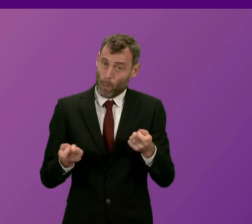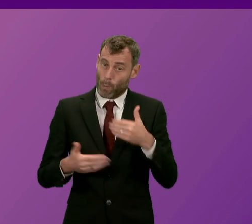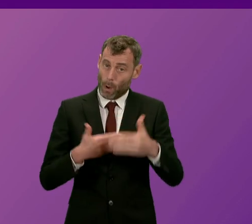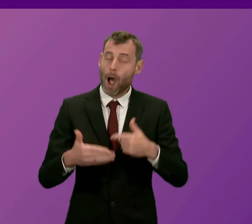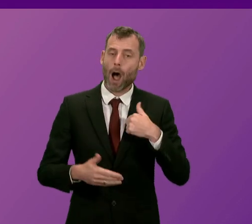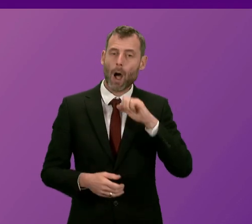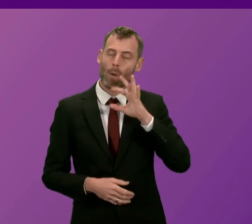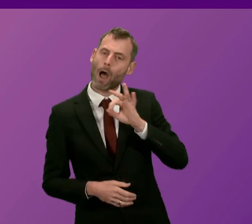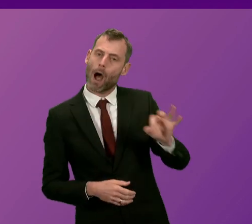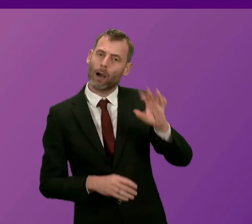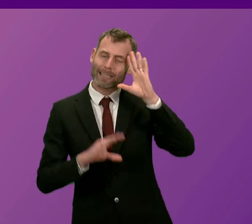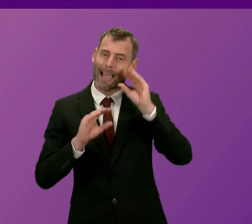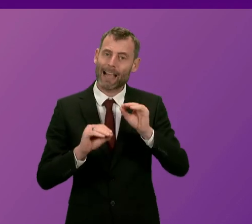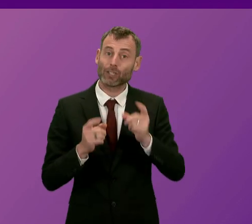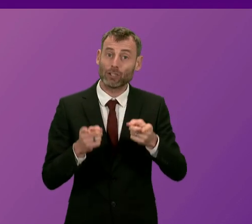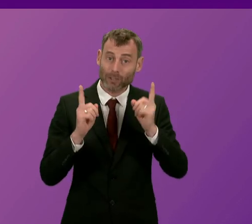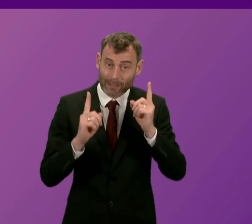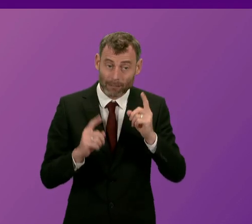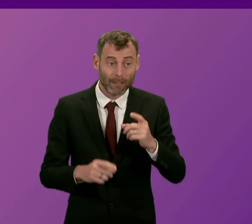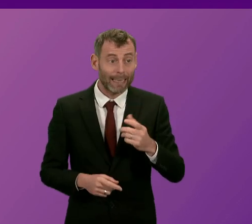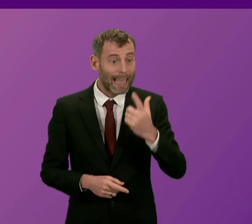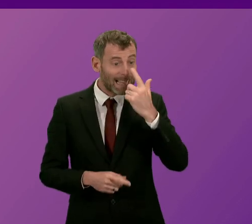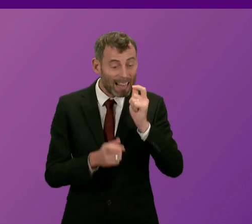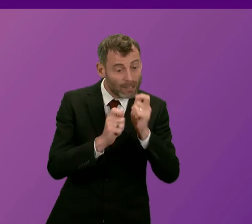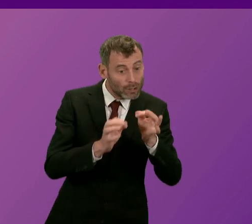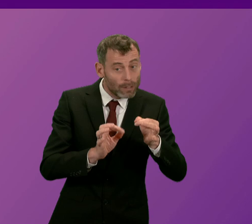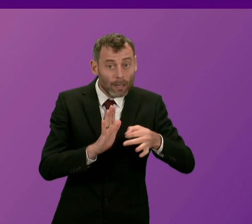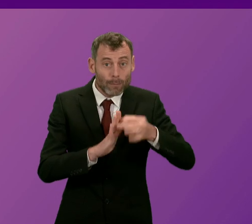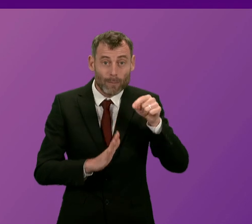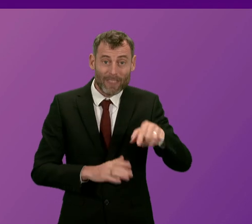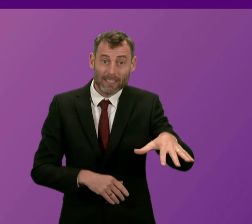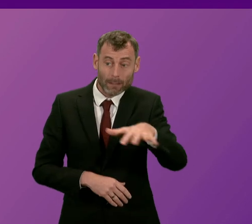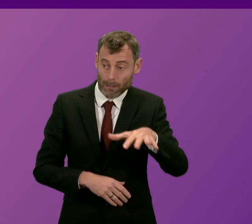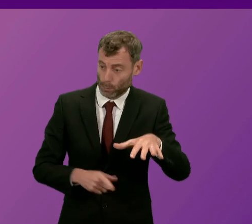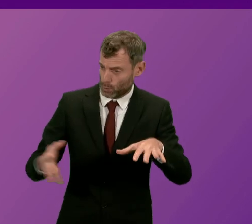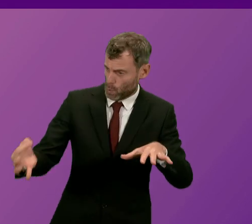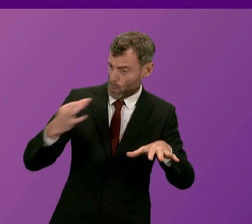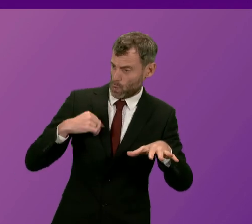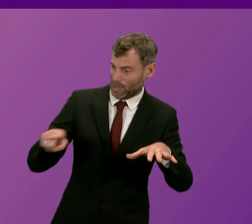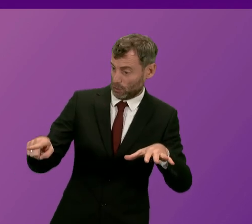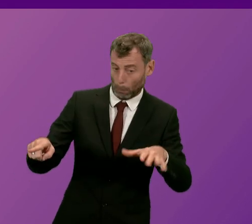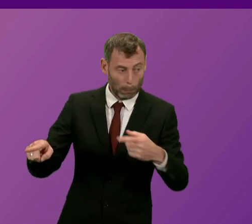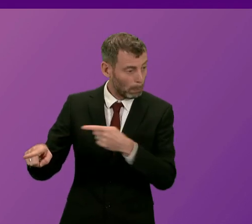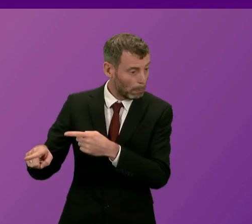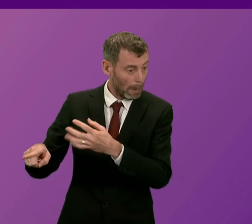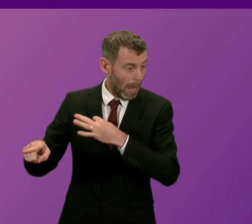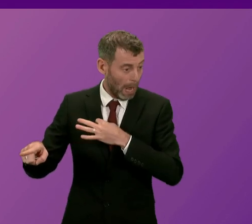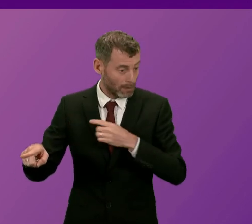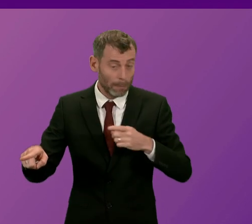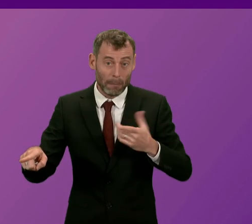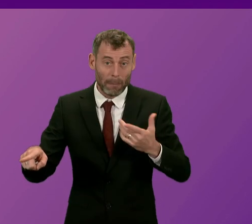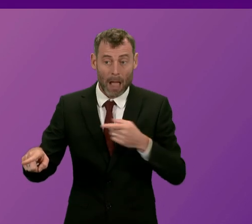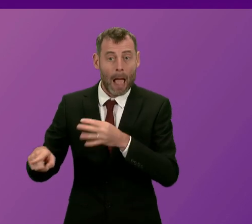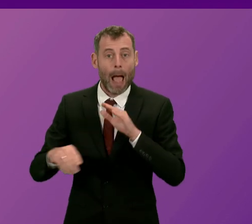Secretary to reflect on whether there's further refinements are required in the light of Mr Kerr's question. But we do undertake workforce planning